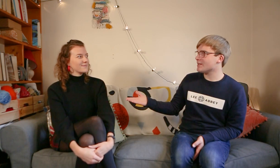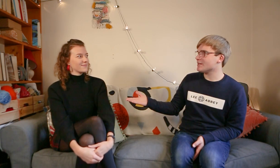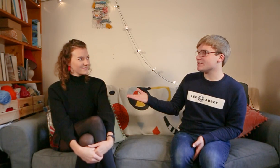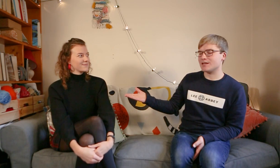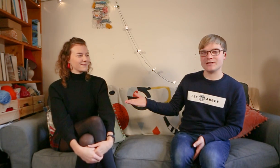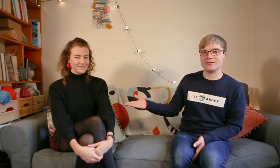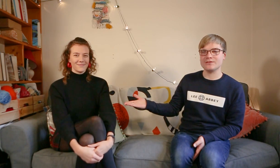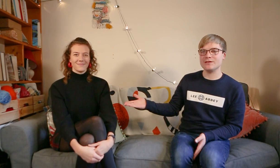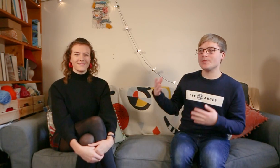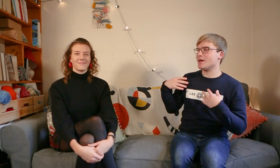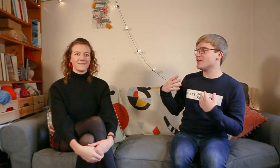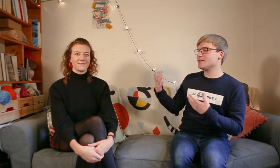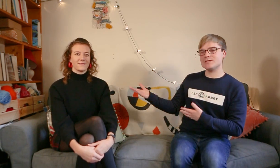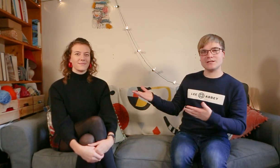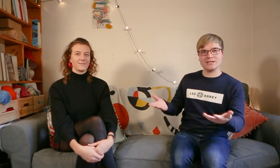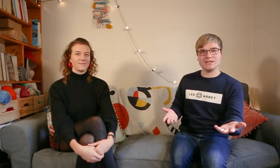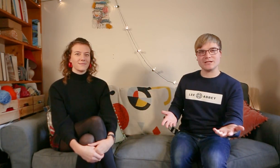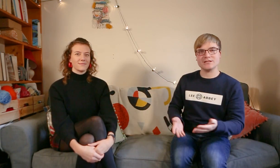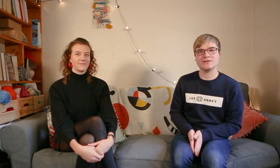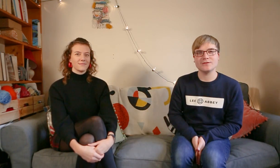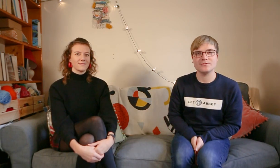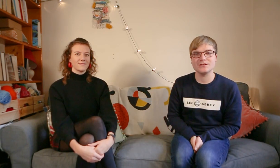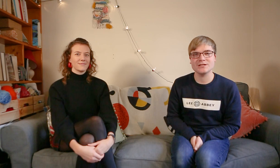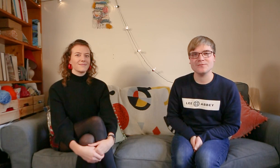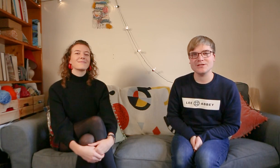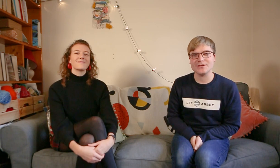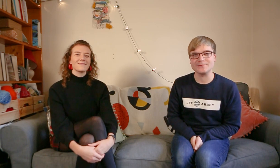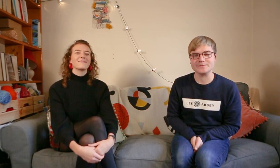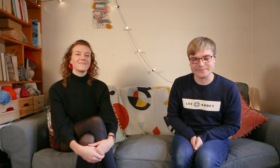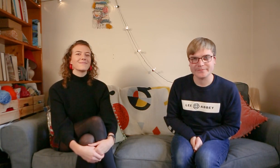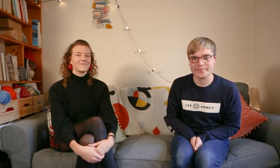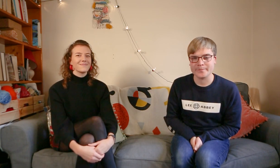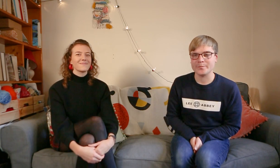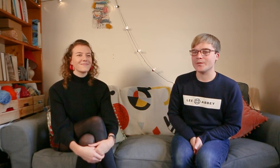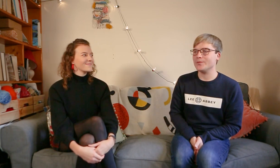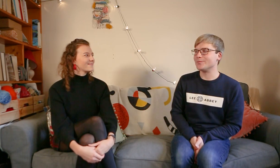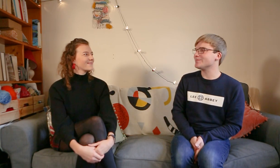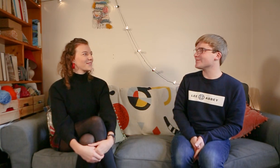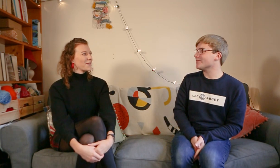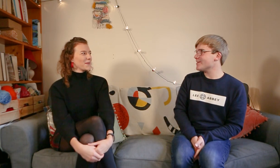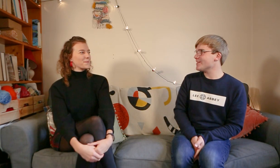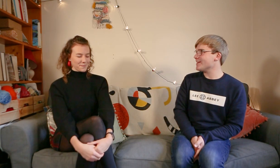to sign along and then she's going to teach us what she's going to be doing. Ready Millie?